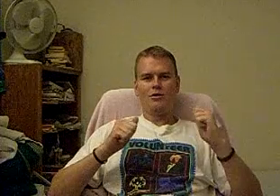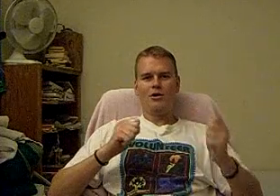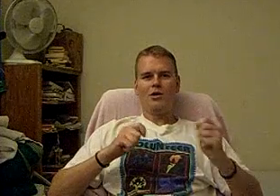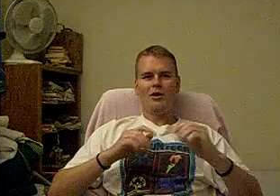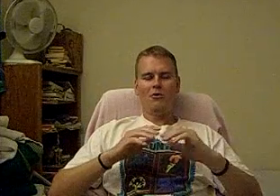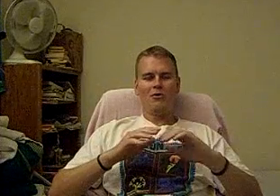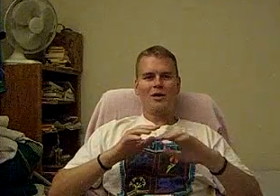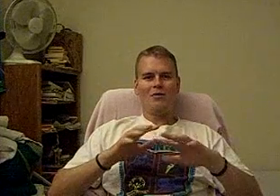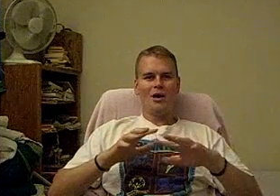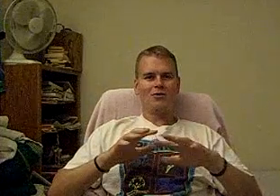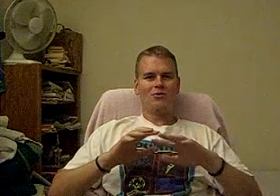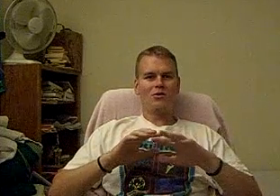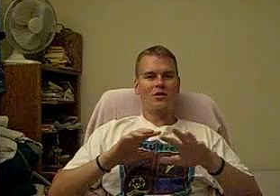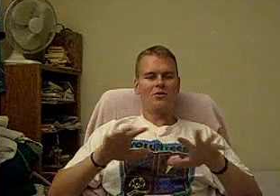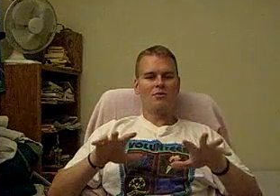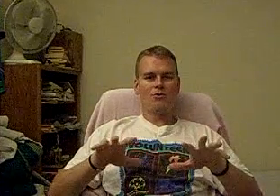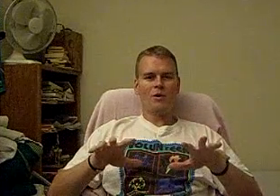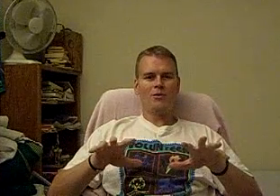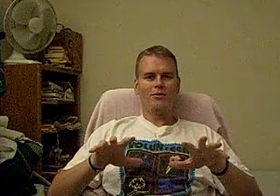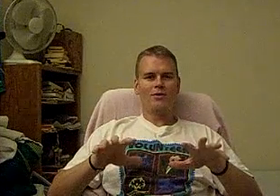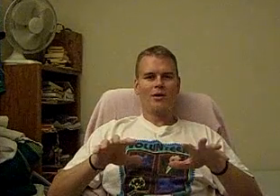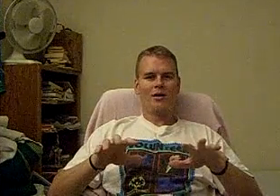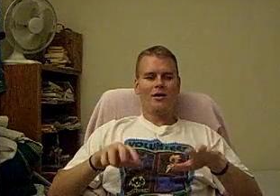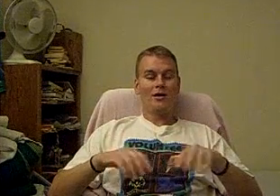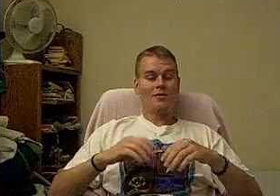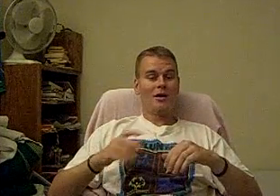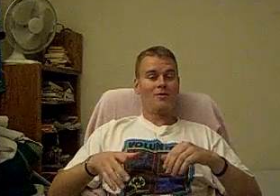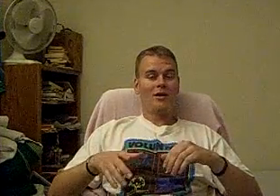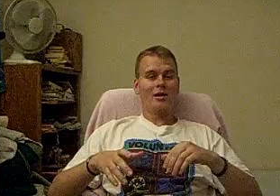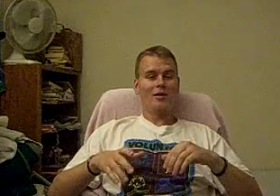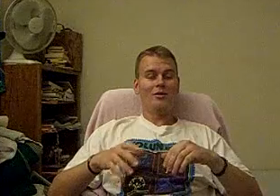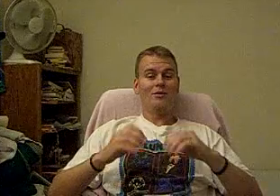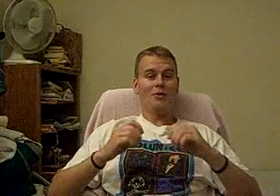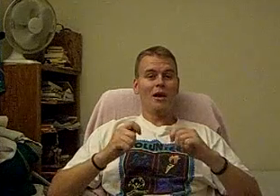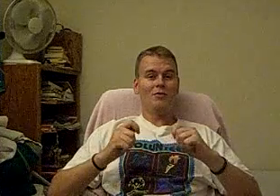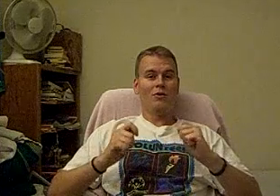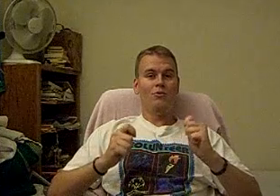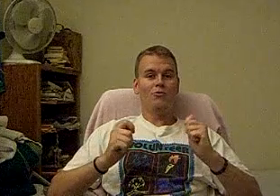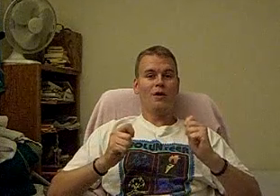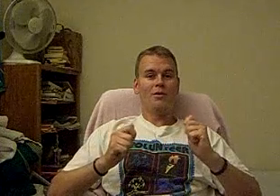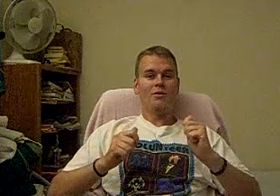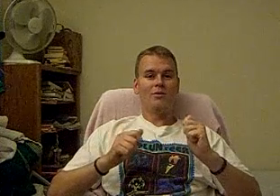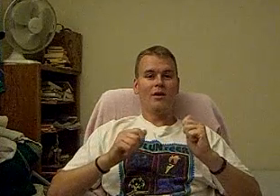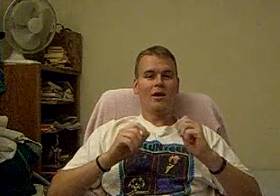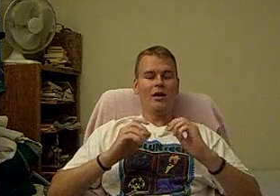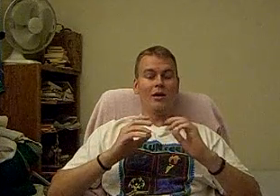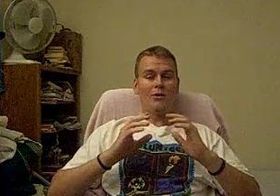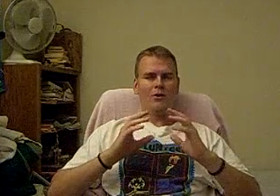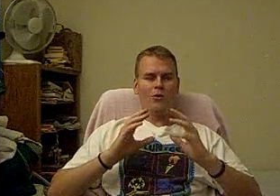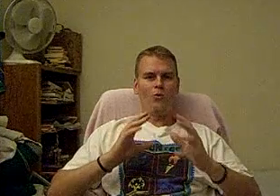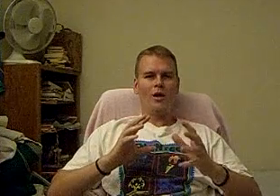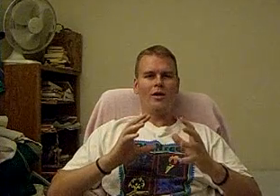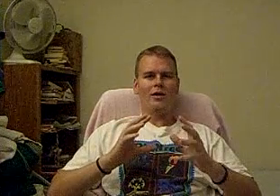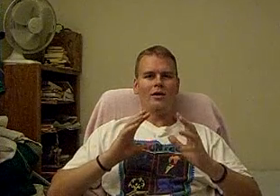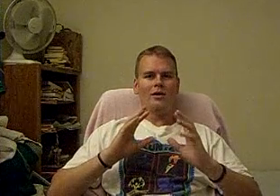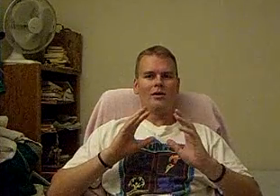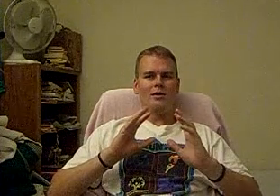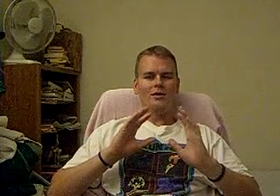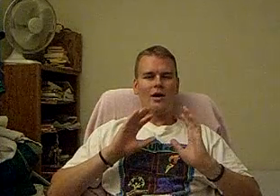they won't only have access to these types of weapons. And then on top of that, it's they would have to use weapons in a way that